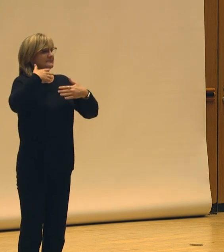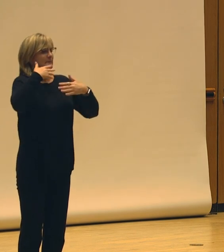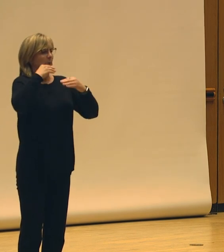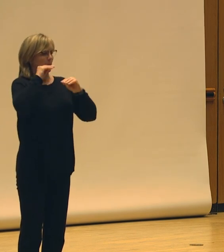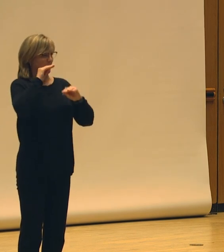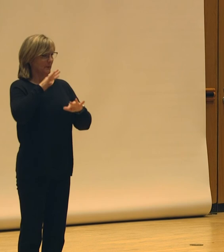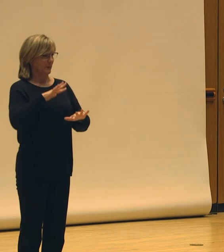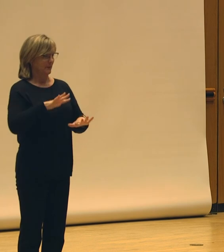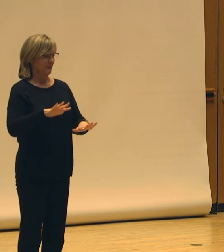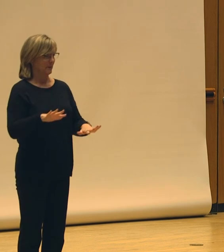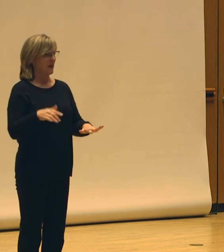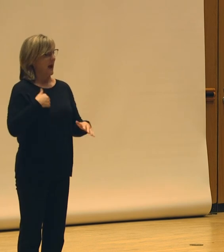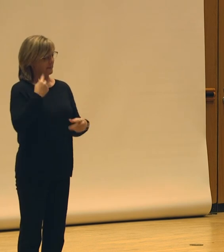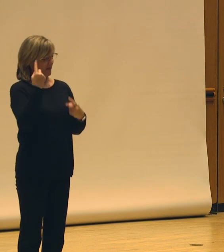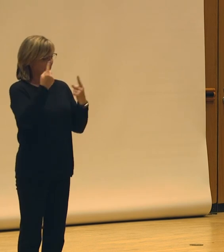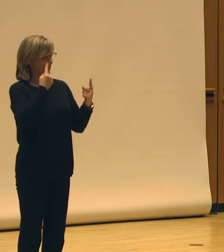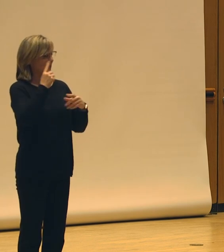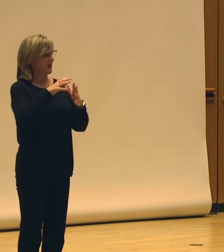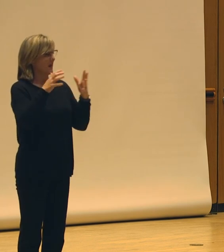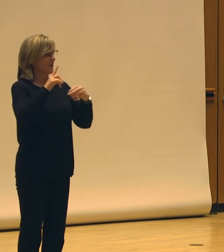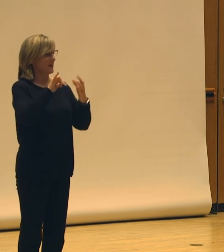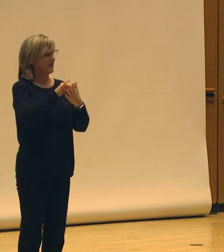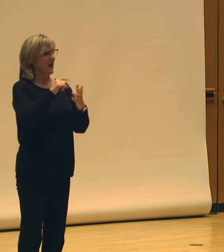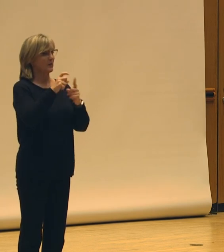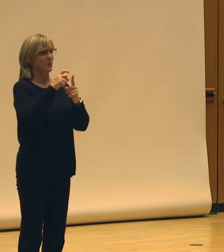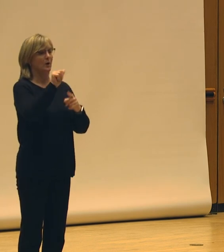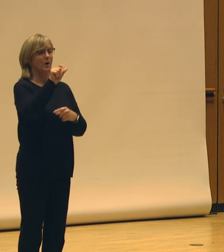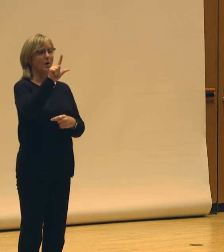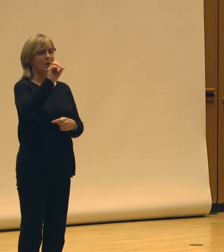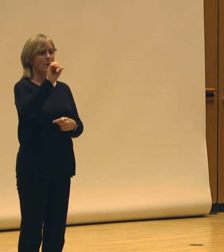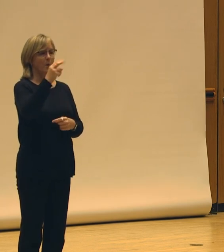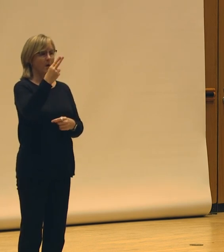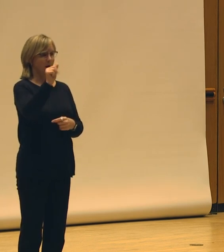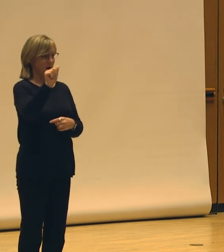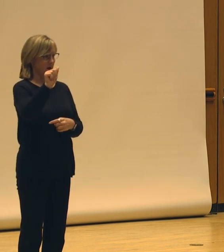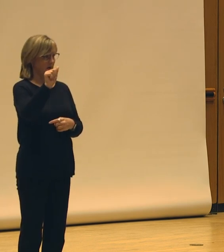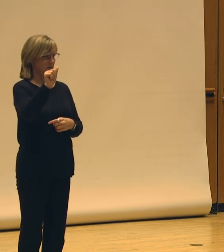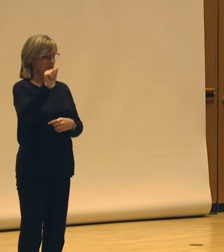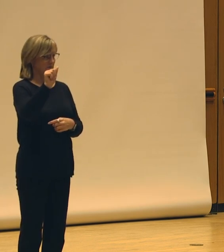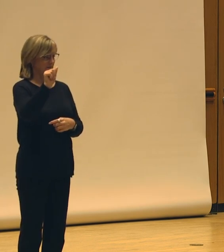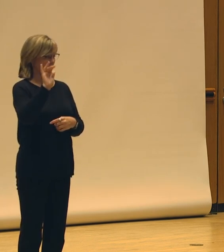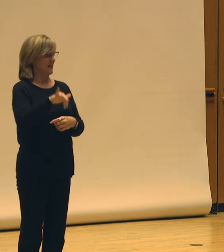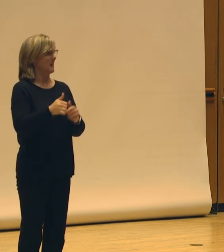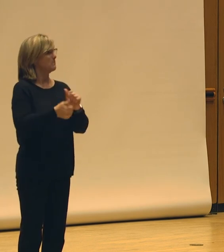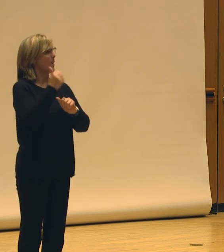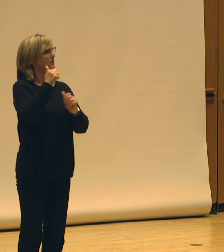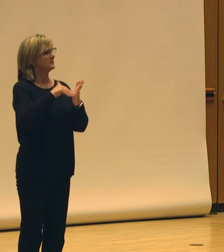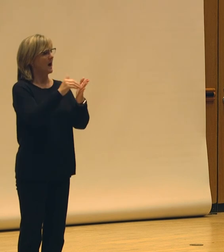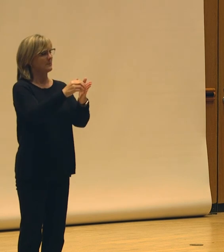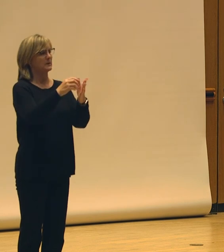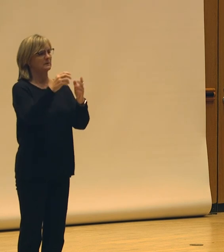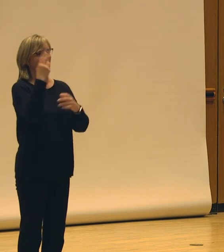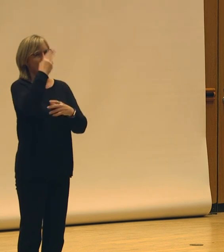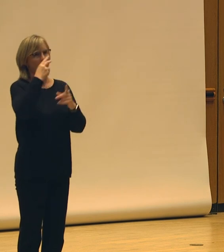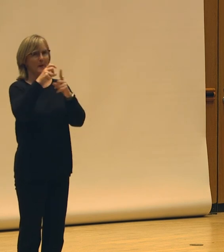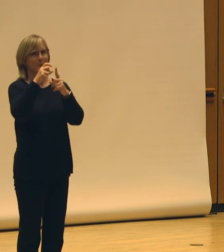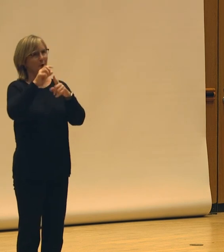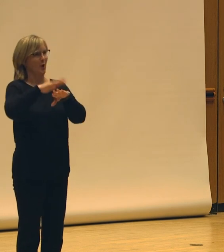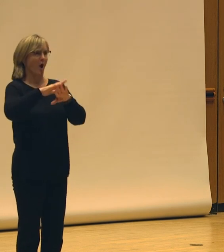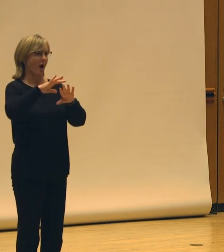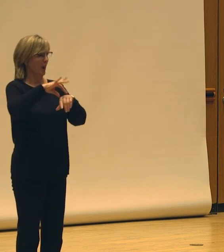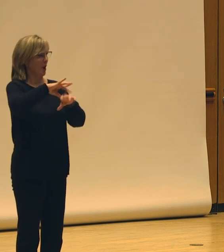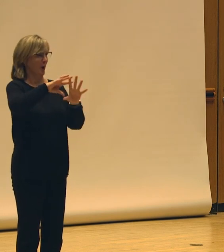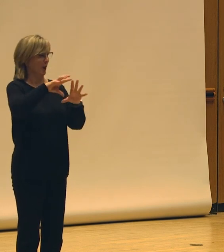Ah, and I've been thinking a lot about it because the word aloha, which is the most commonly known Hawaiian word on the planet,